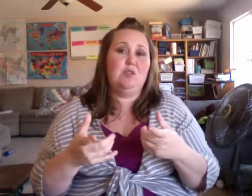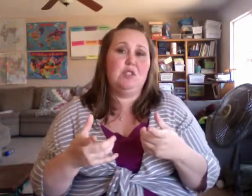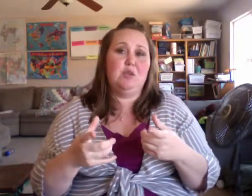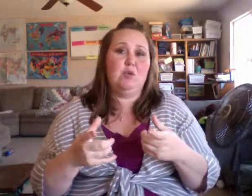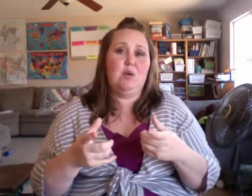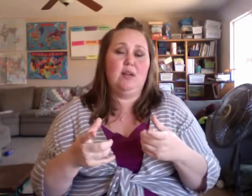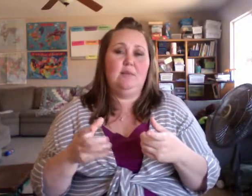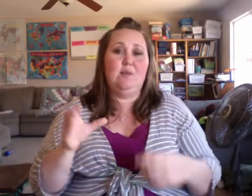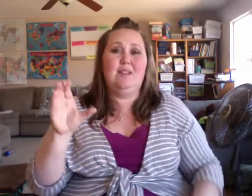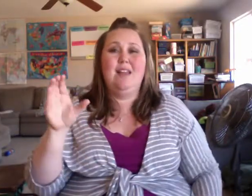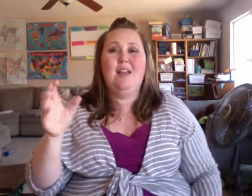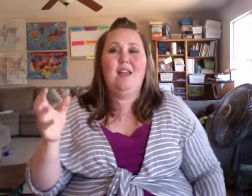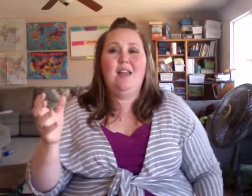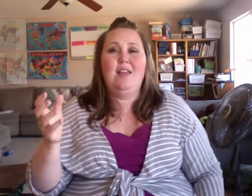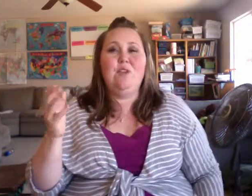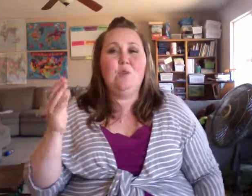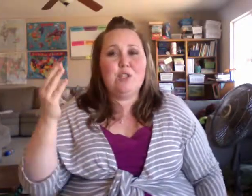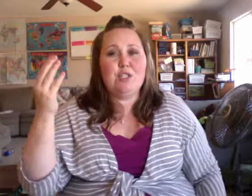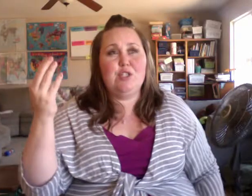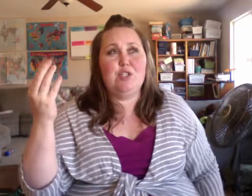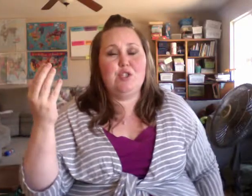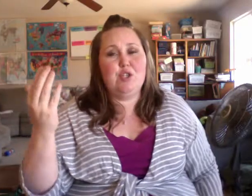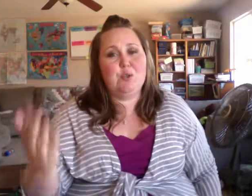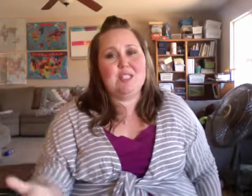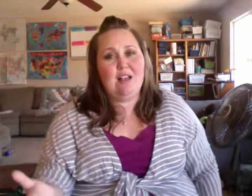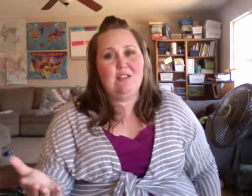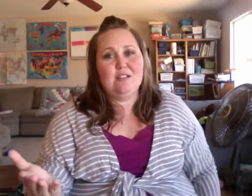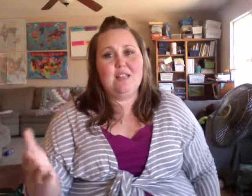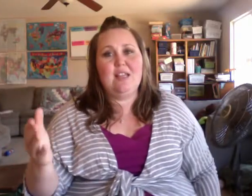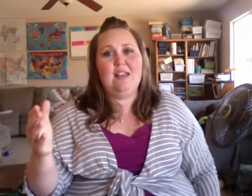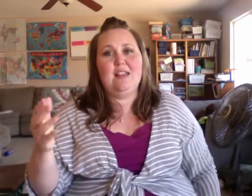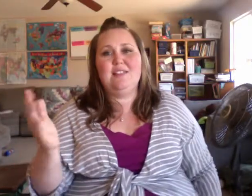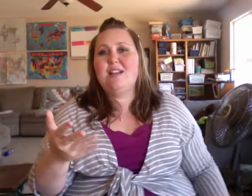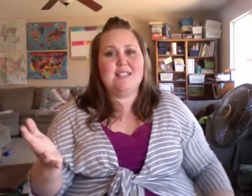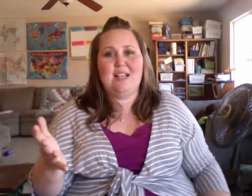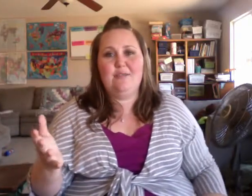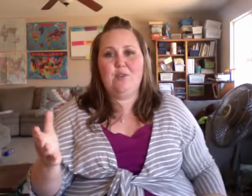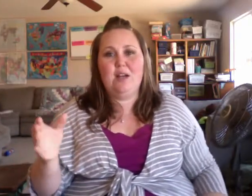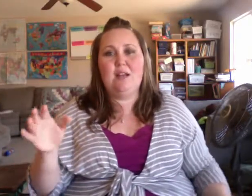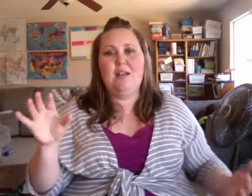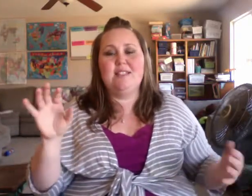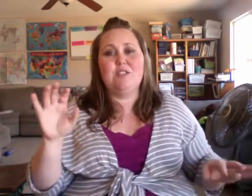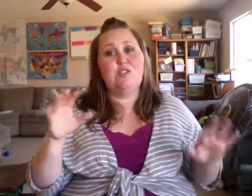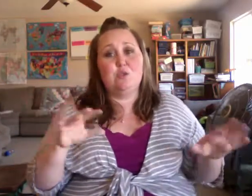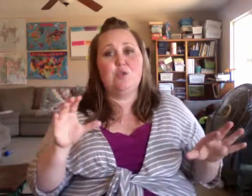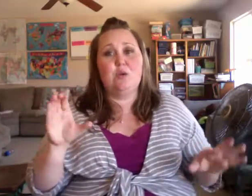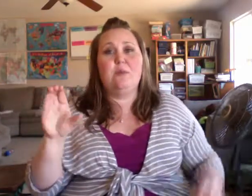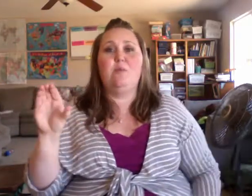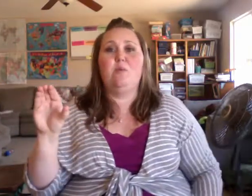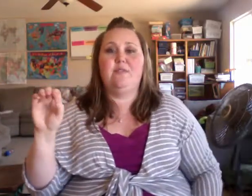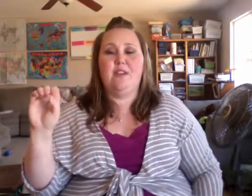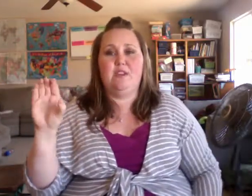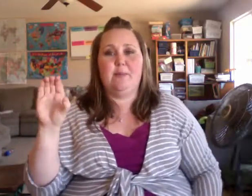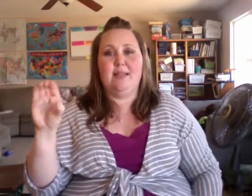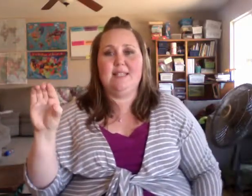do, if you were to show cells, there's not a sign for it and since it's so short people would fingerspell it,